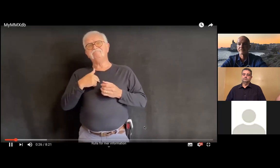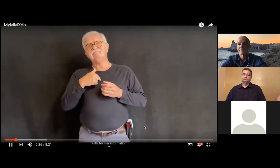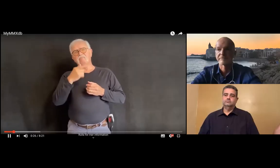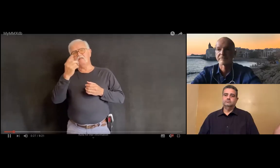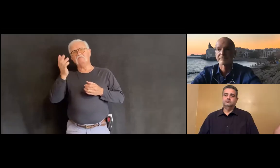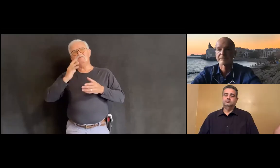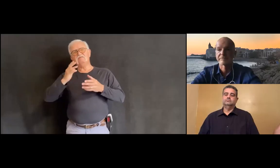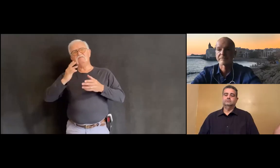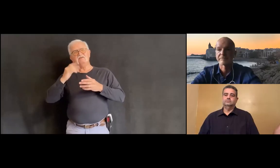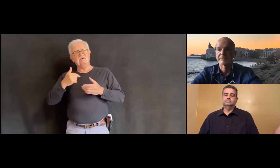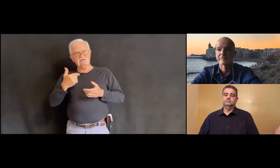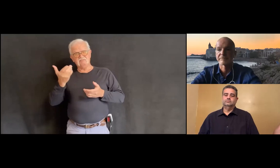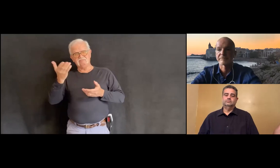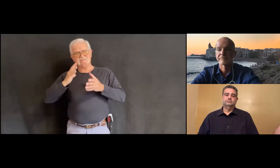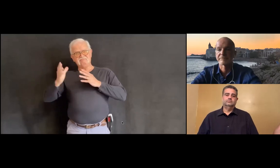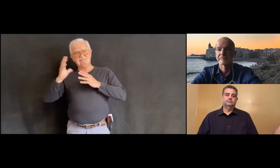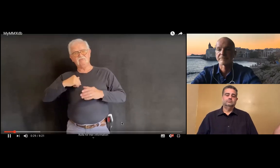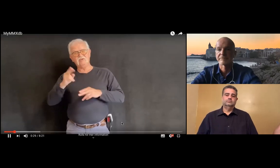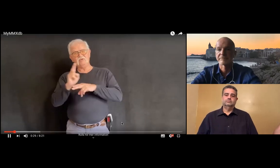access the video phone. which,